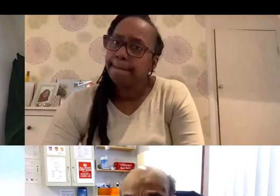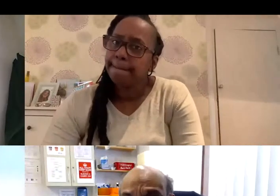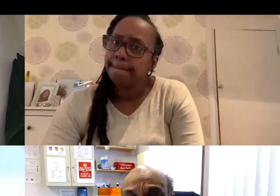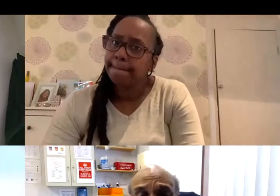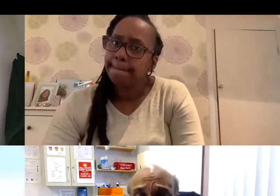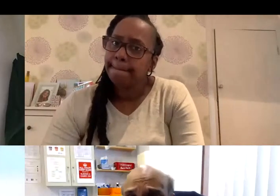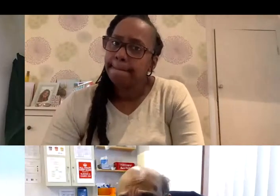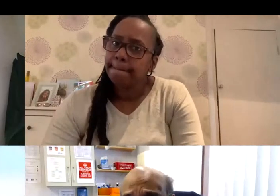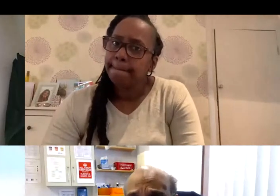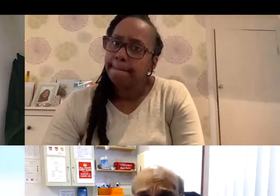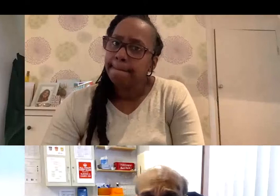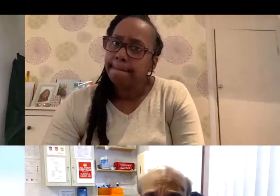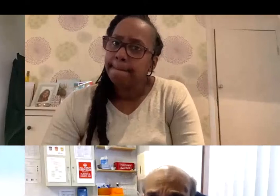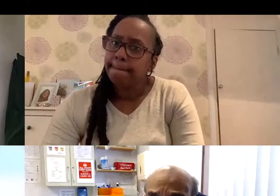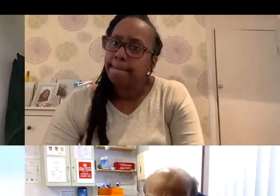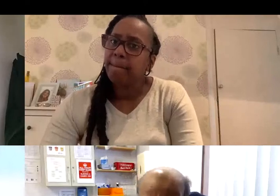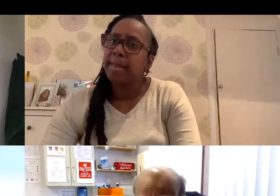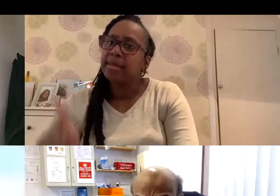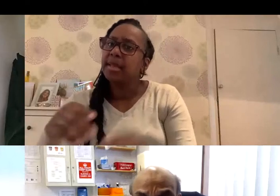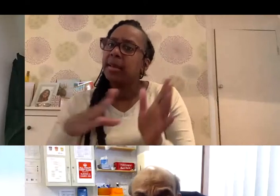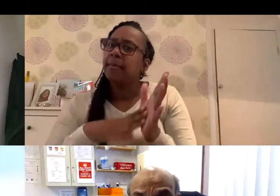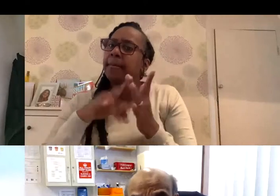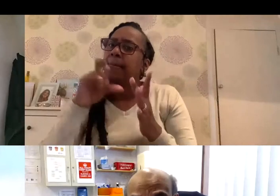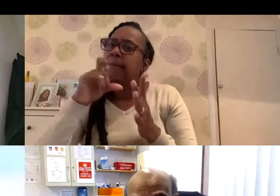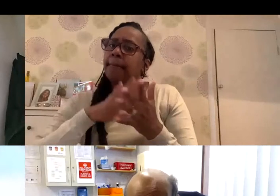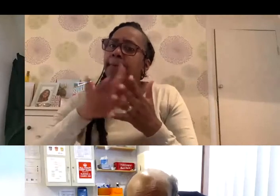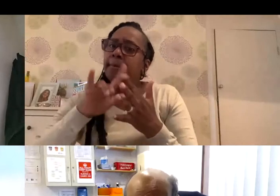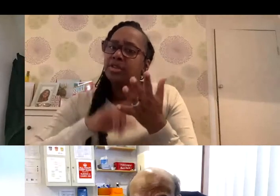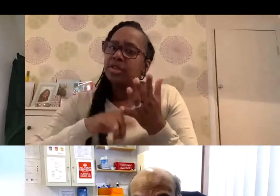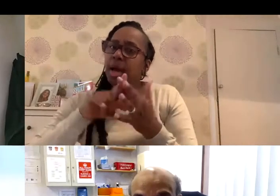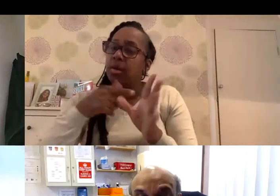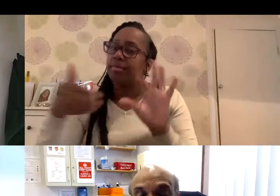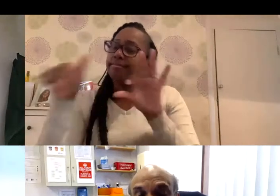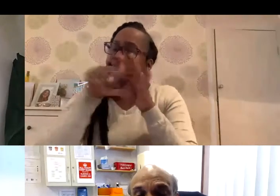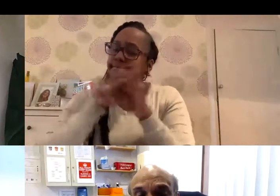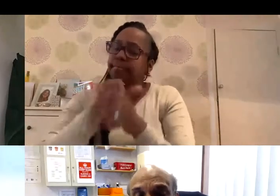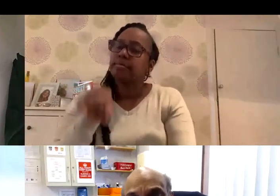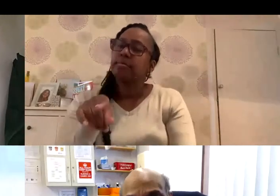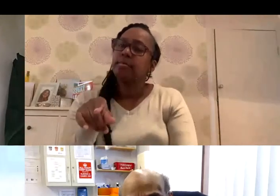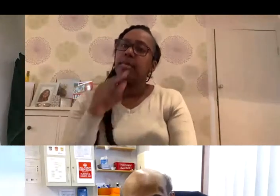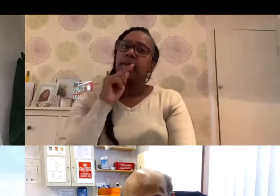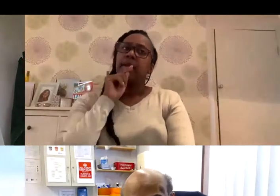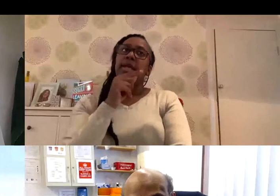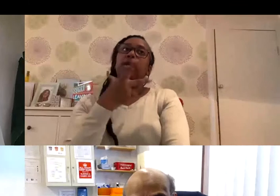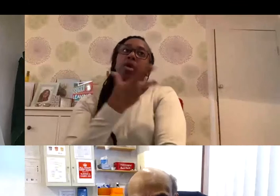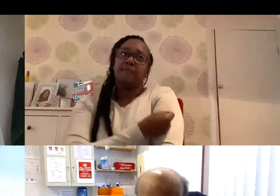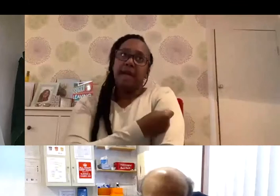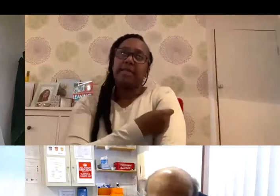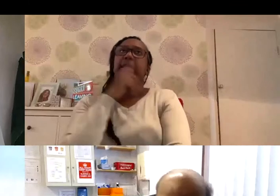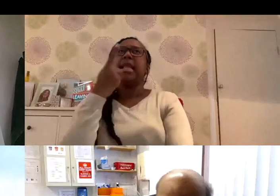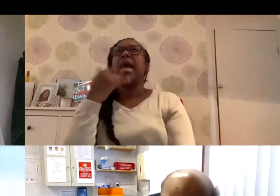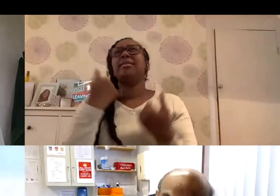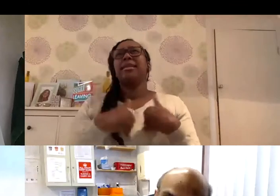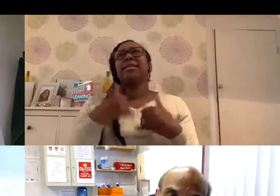on in that team. And don't forget Nisha out there, she can also contribute. So the issue about, I got the vaccine, I got the disease, I think